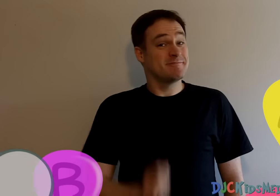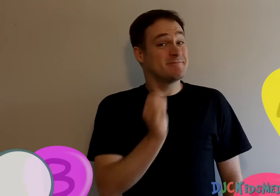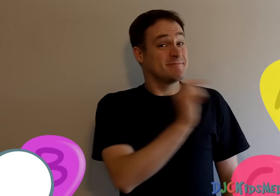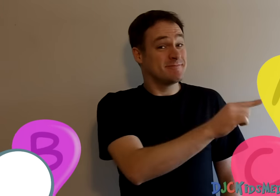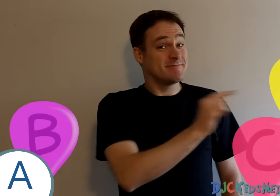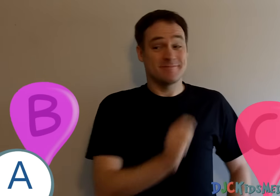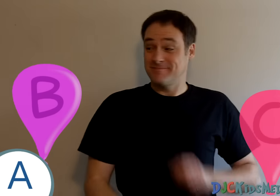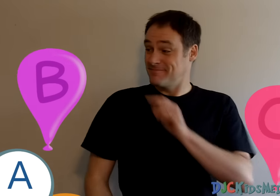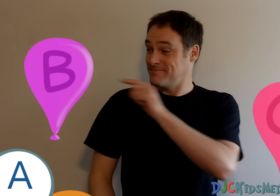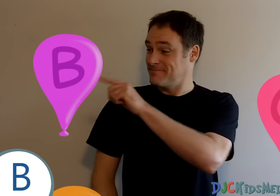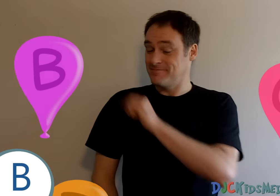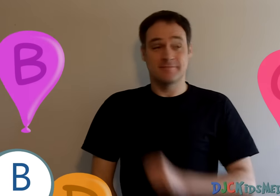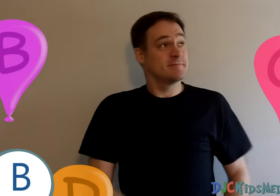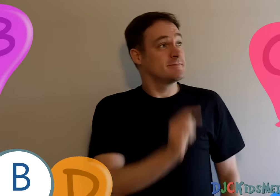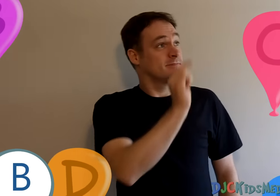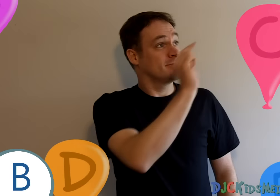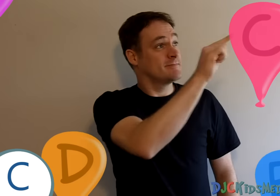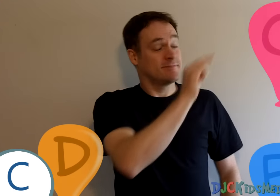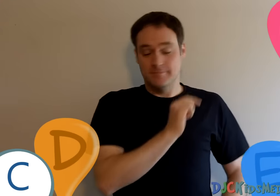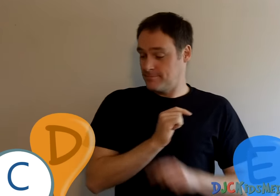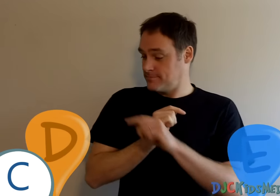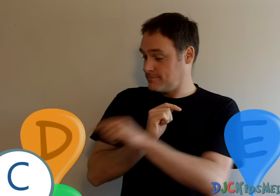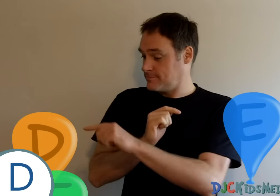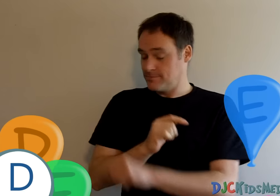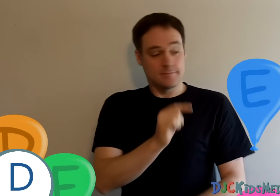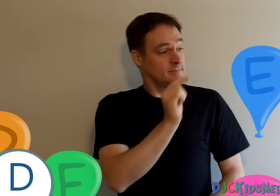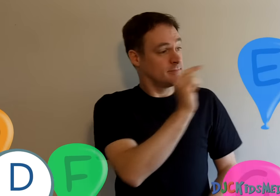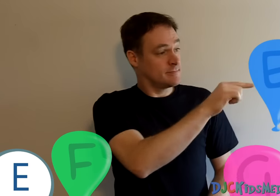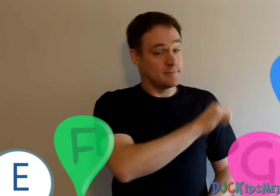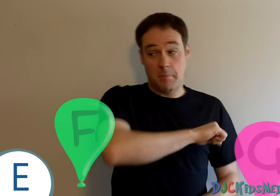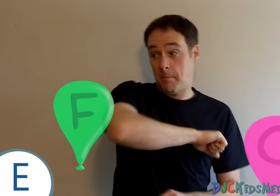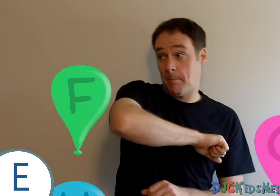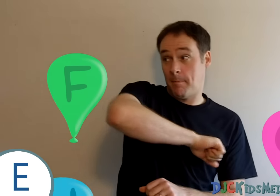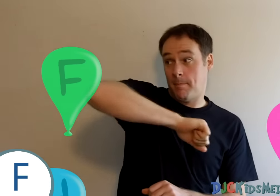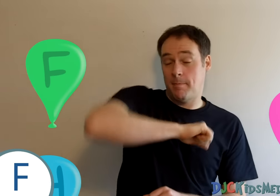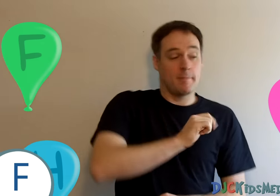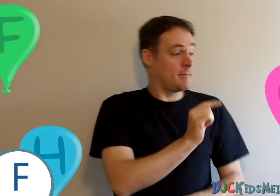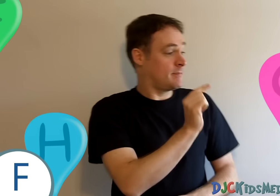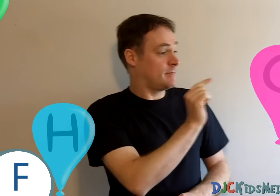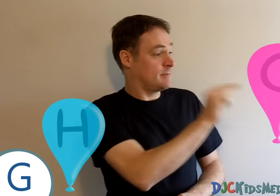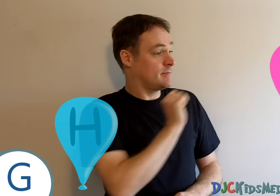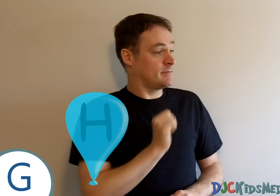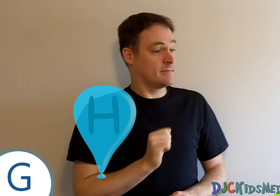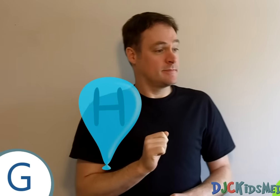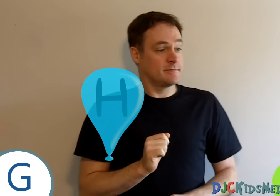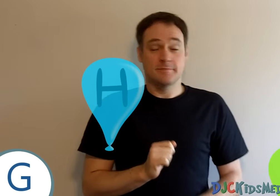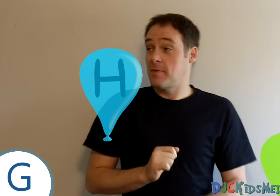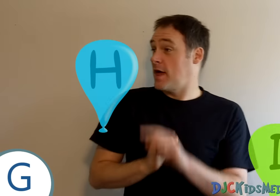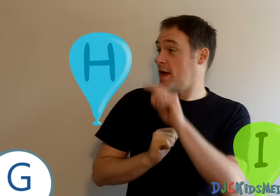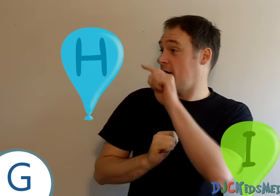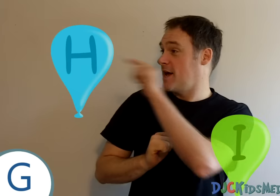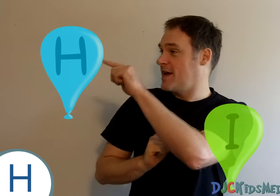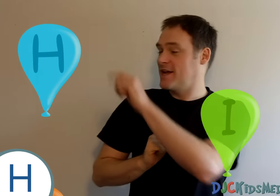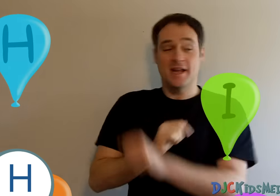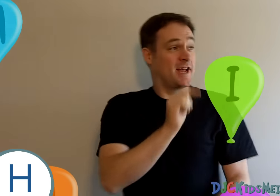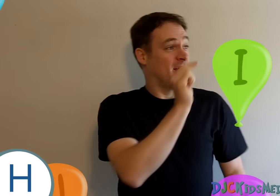A, B, C, D, E, F, G, H,